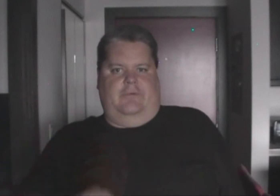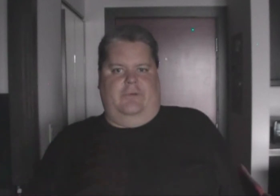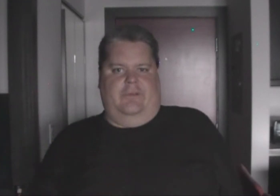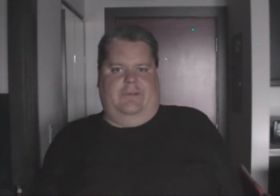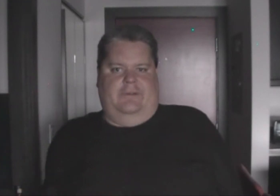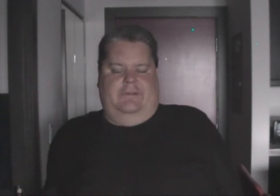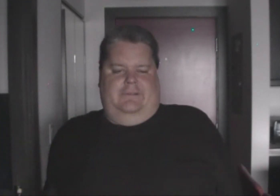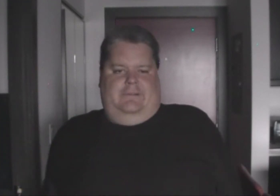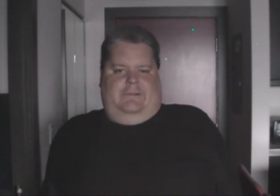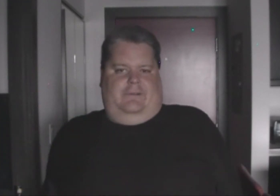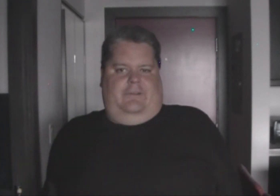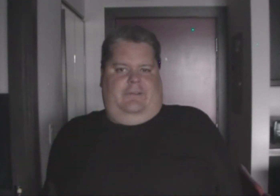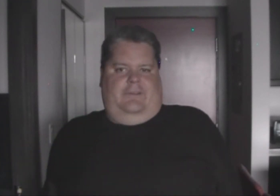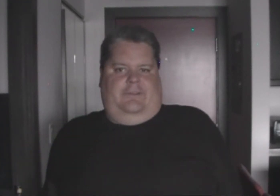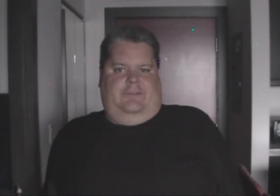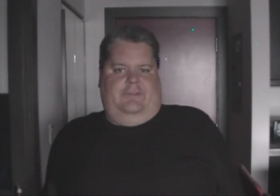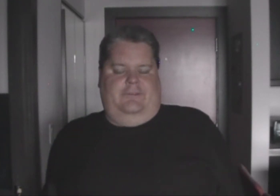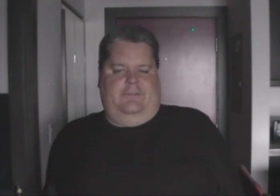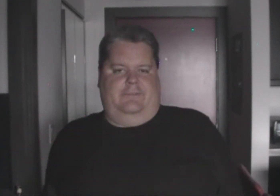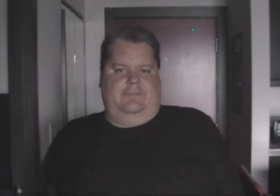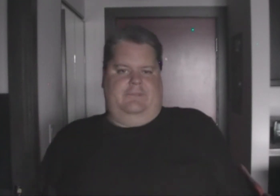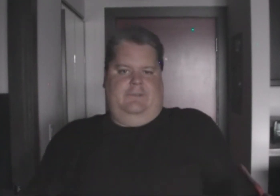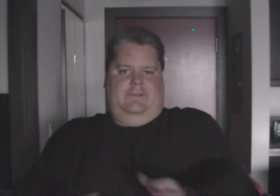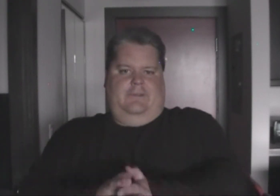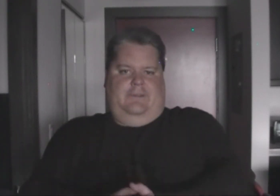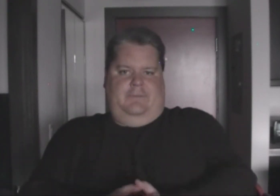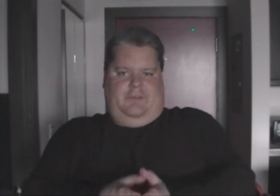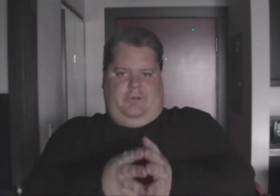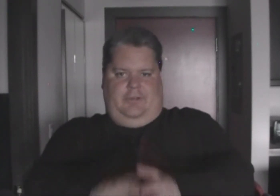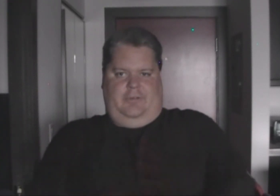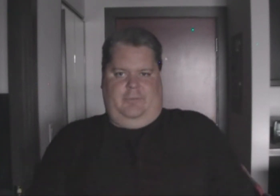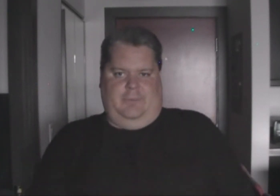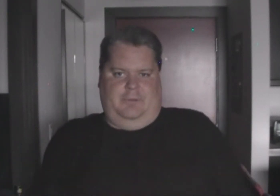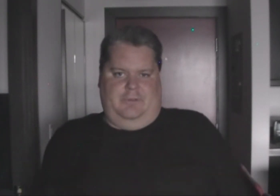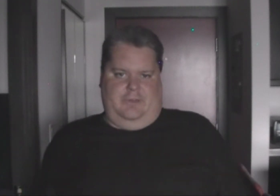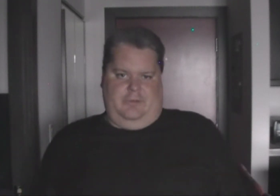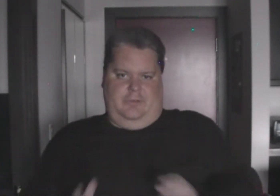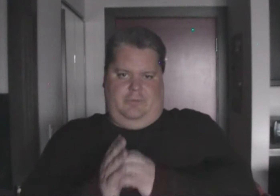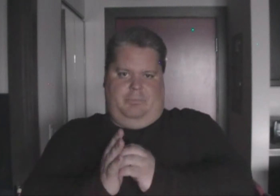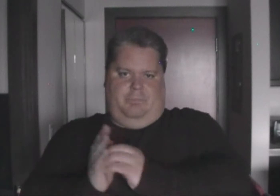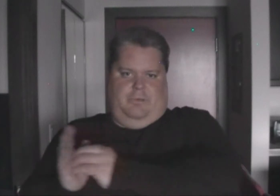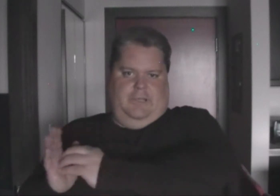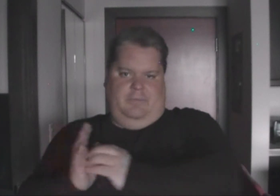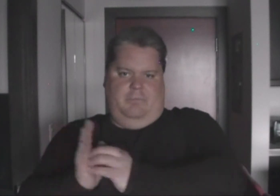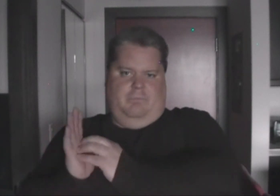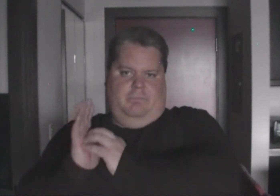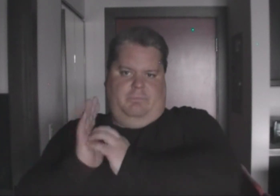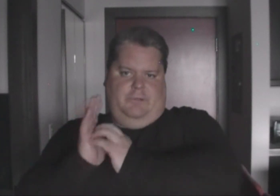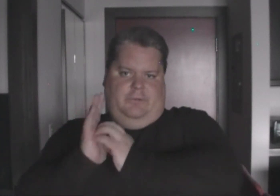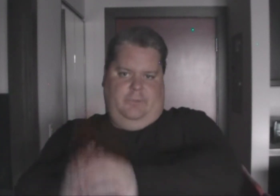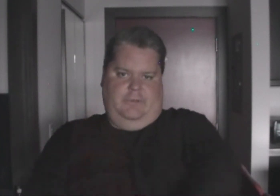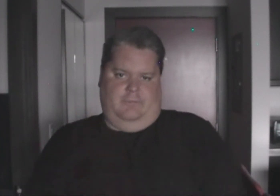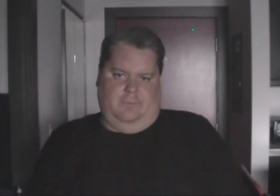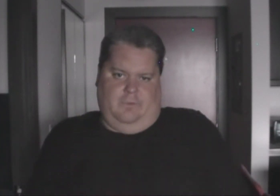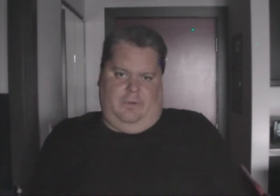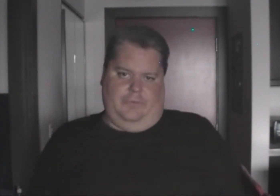four there, all it is, I mean, the Crash Man weapon, it allows you to bring, bust through wind walls,